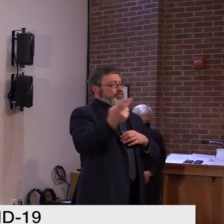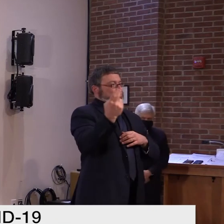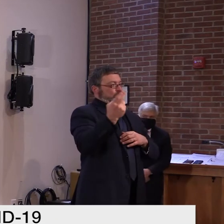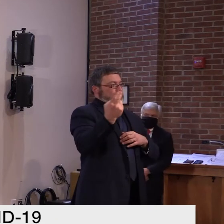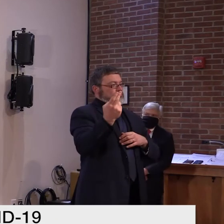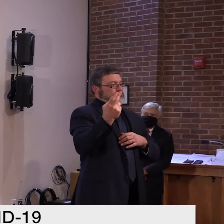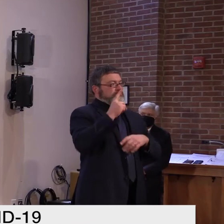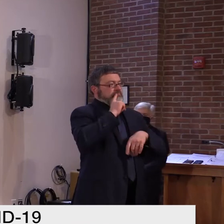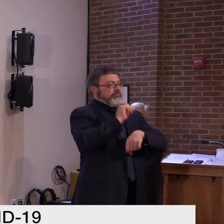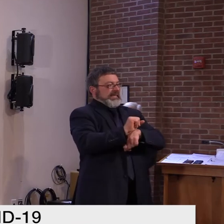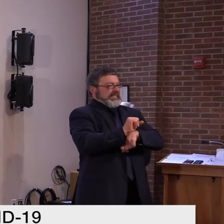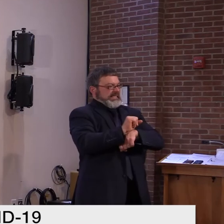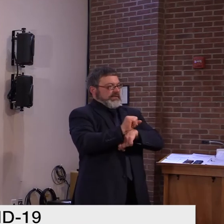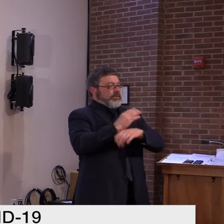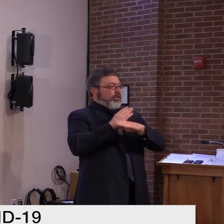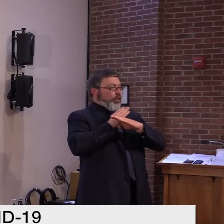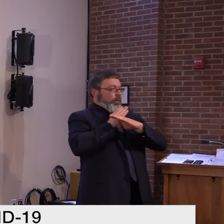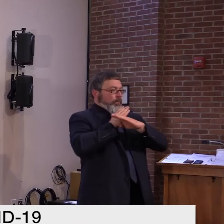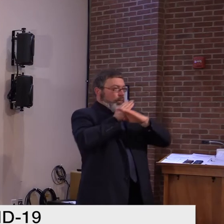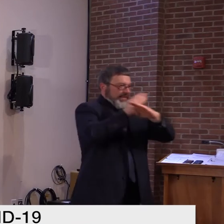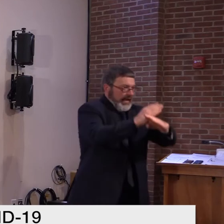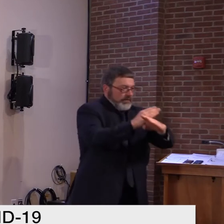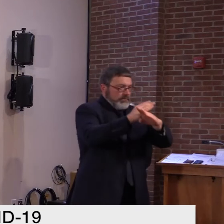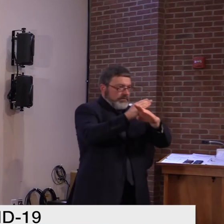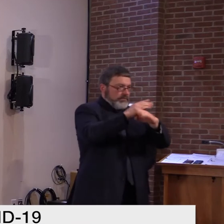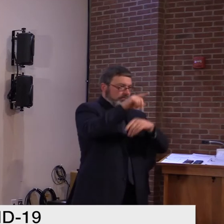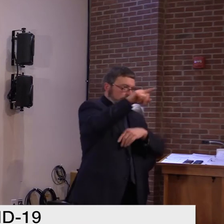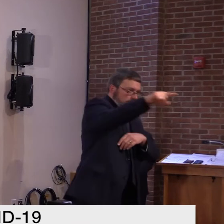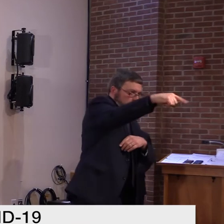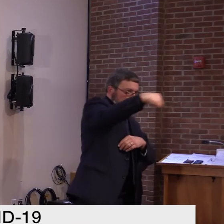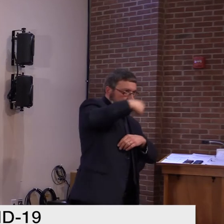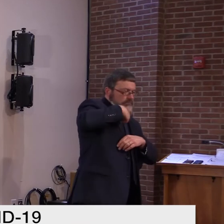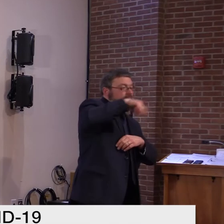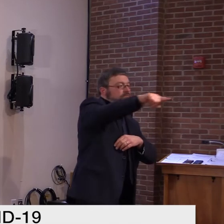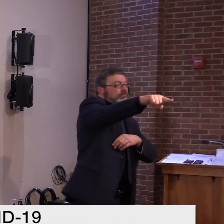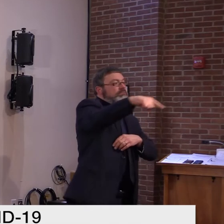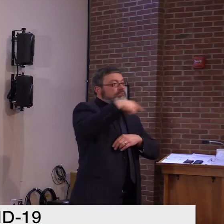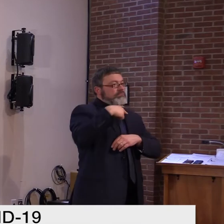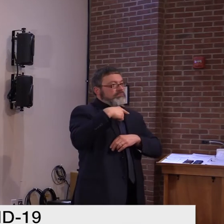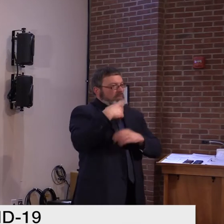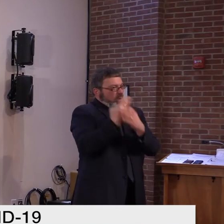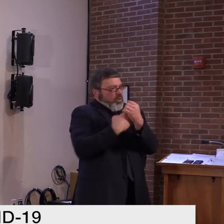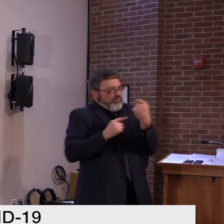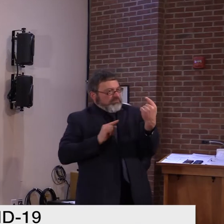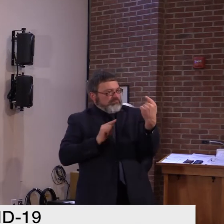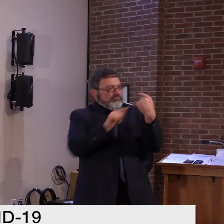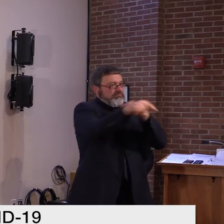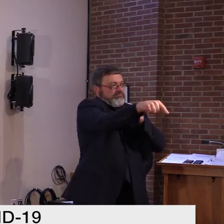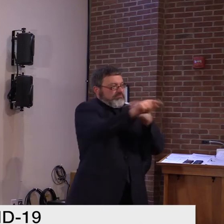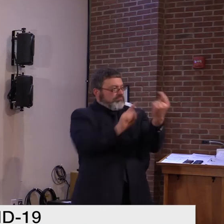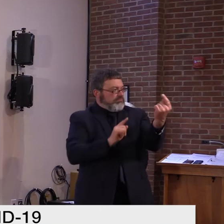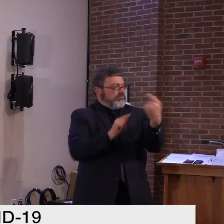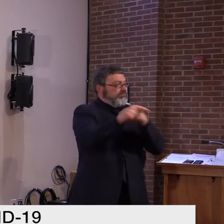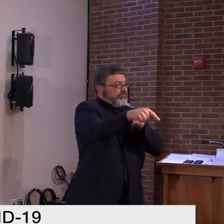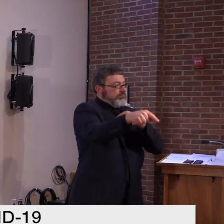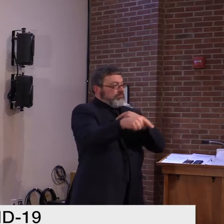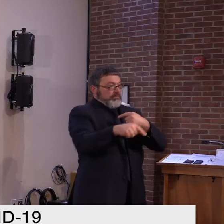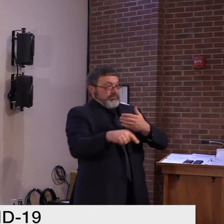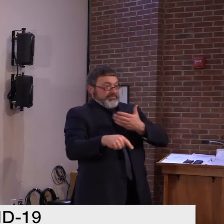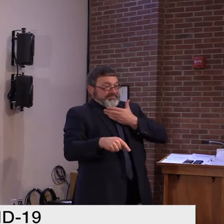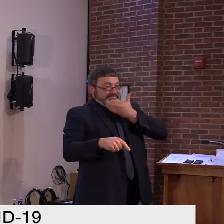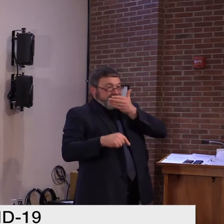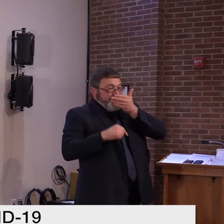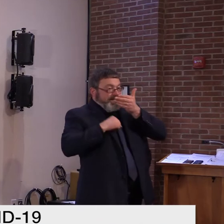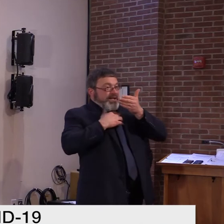It protects the person you're talking to or in the room with from your droplets. But they